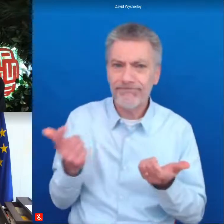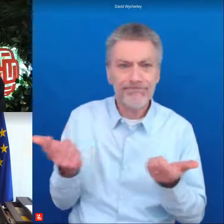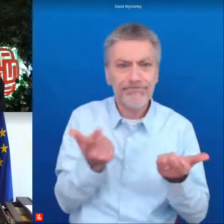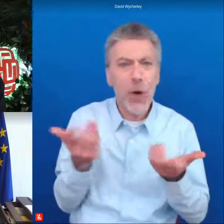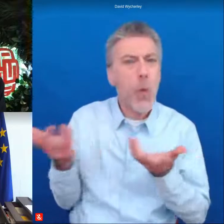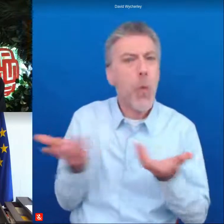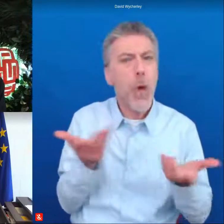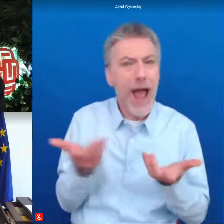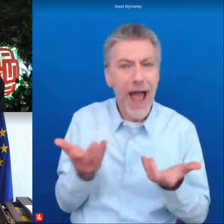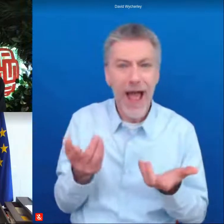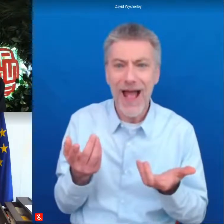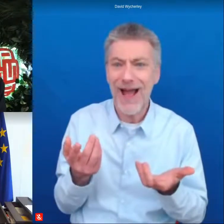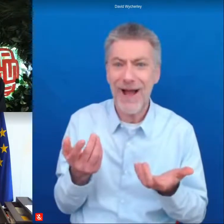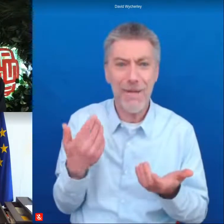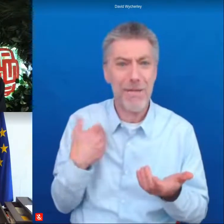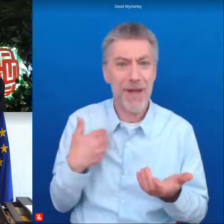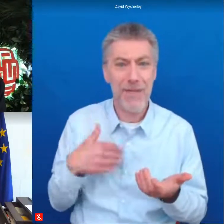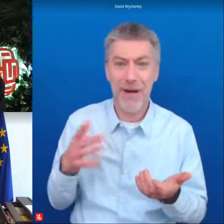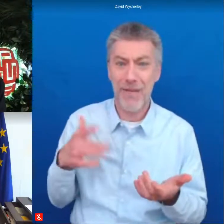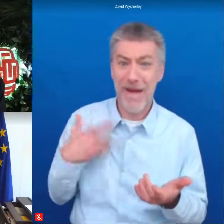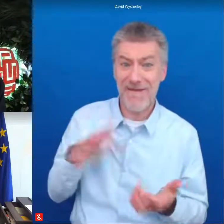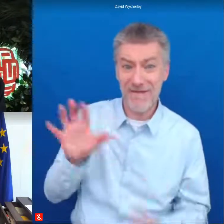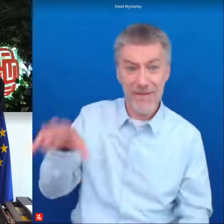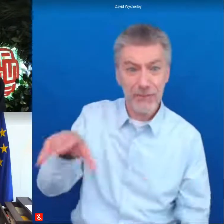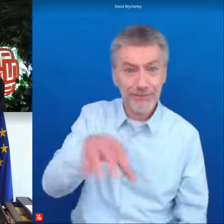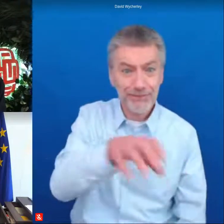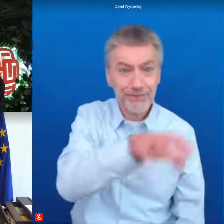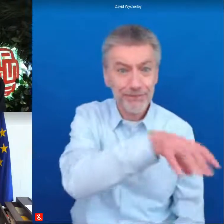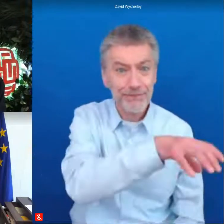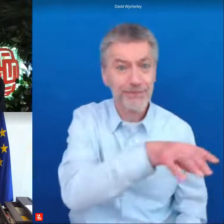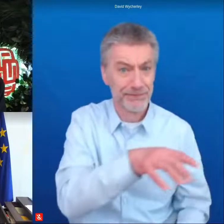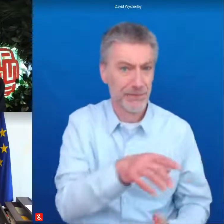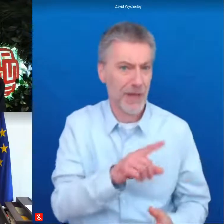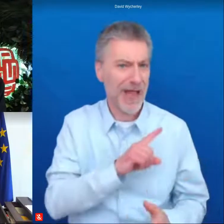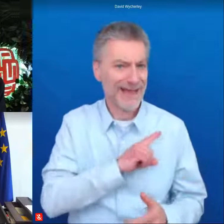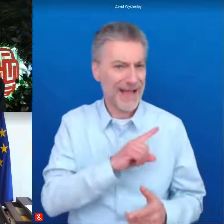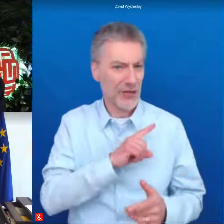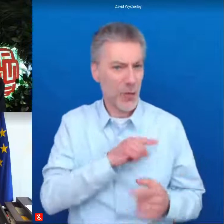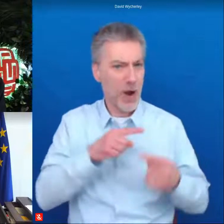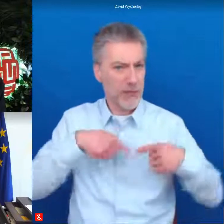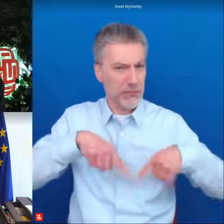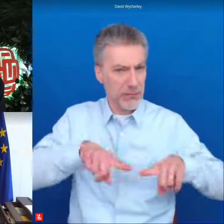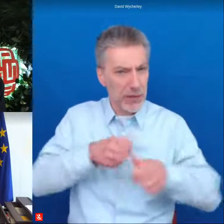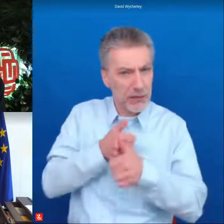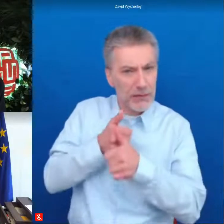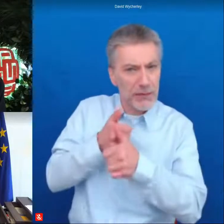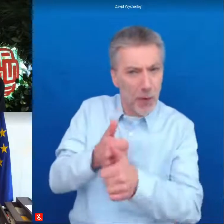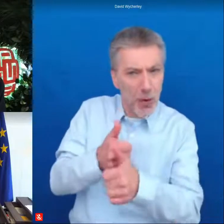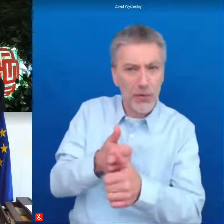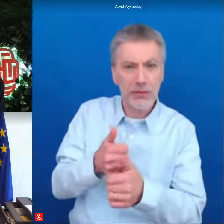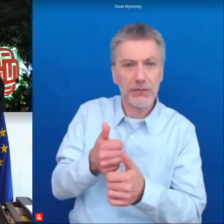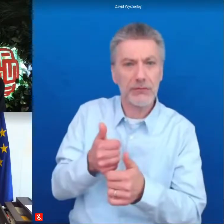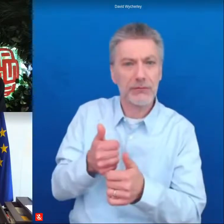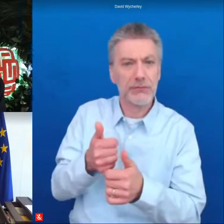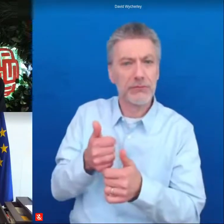where people live this is why cohesion policy supports businesses and jobs